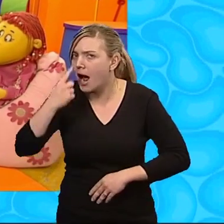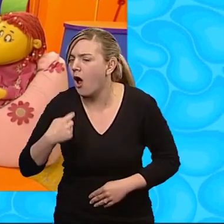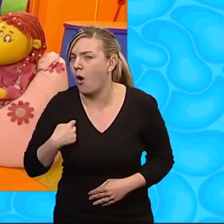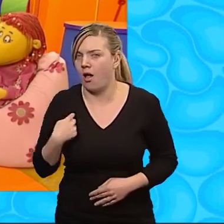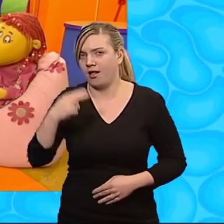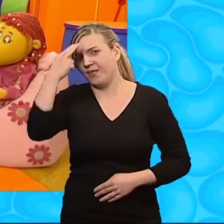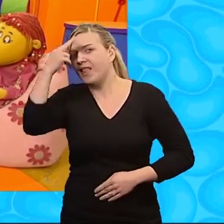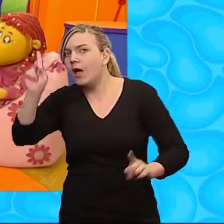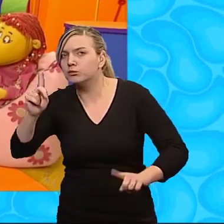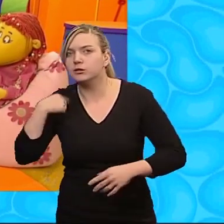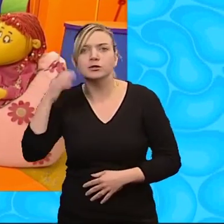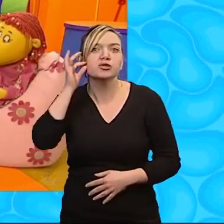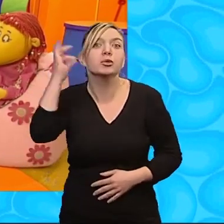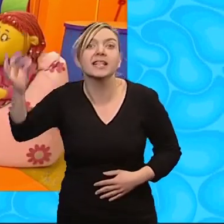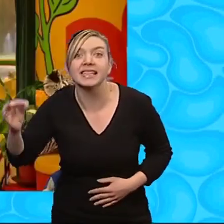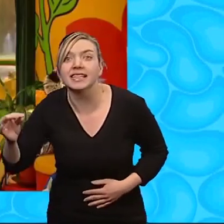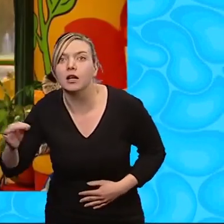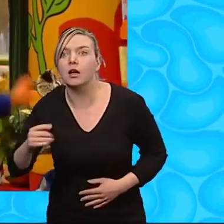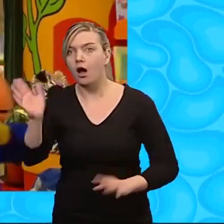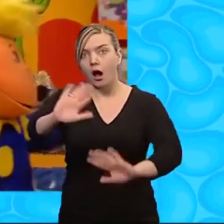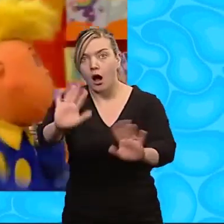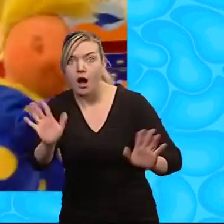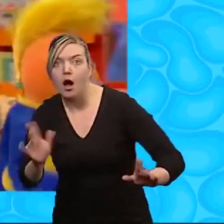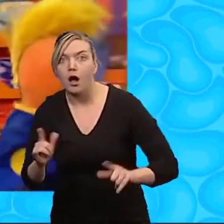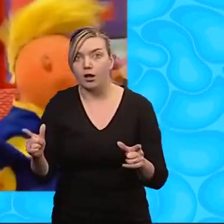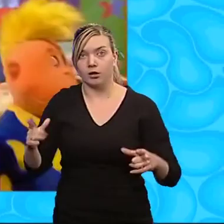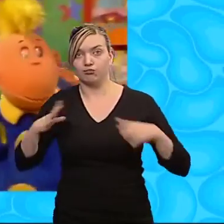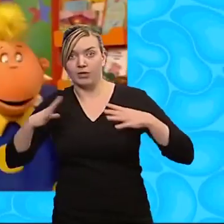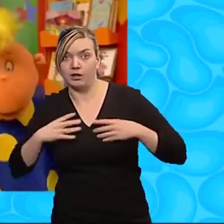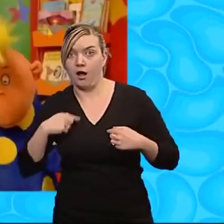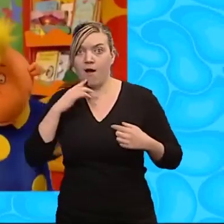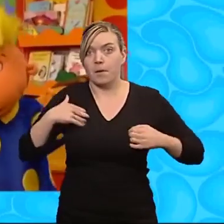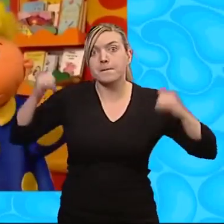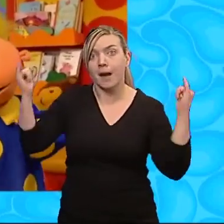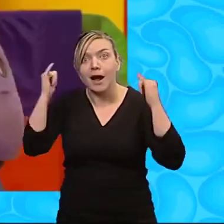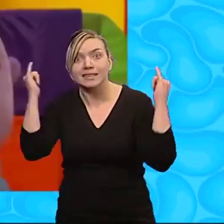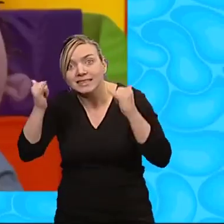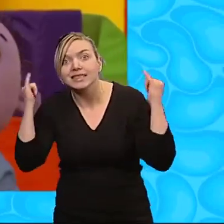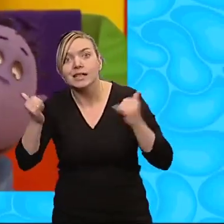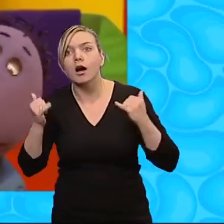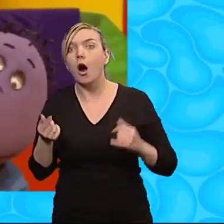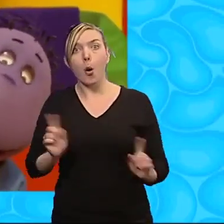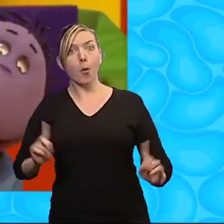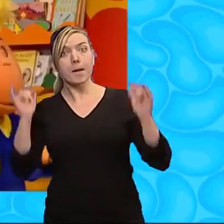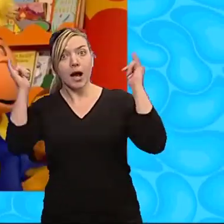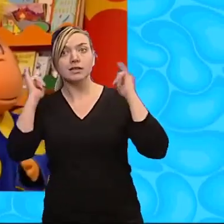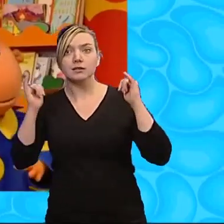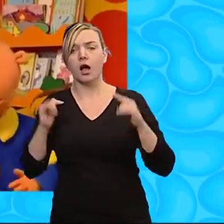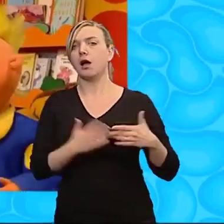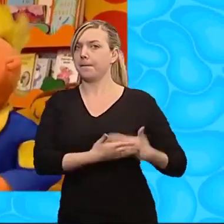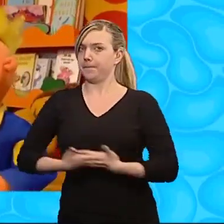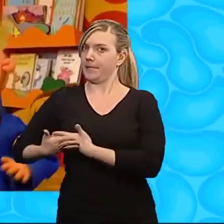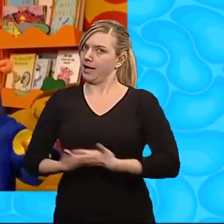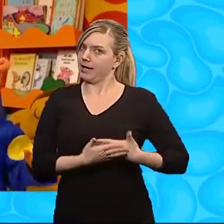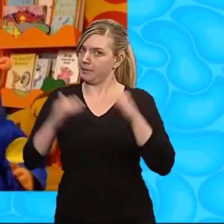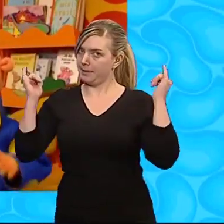er, Squeak. Squeak? Hey, hey, hey, you two! Come on, we're having a party! What sort of a party? A baby